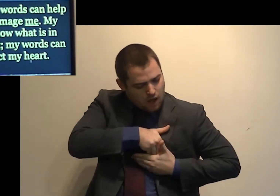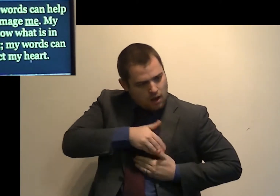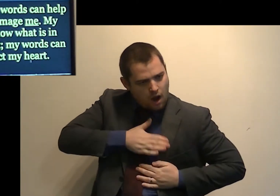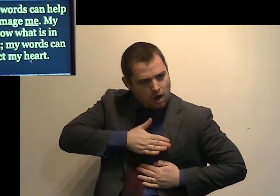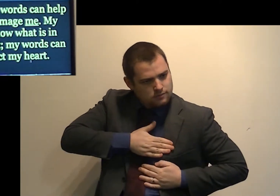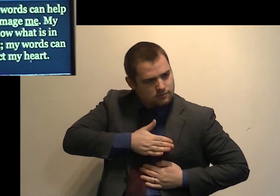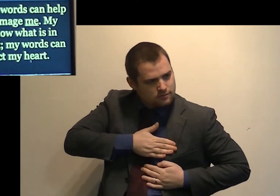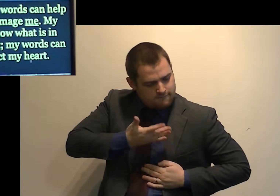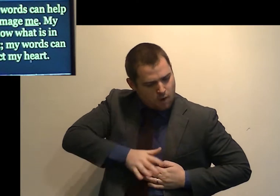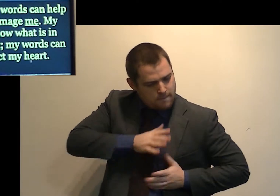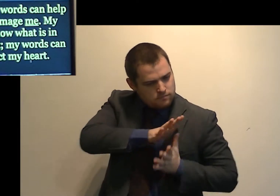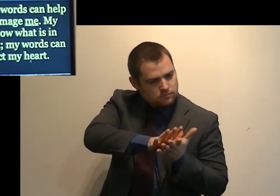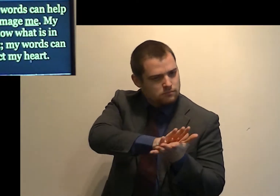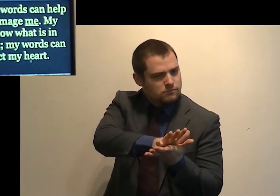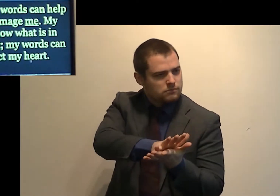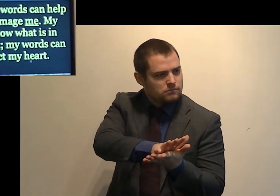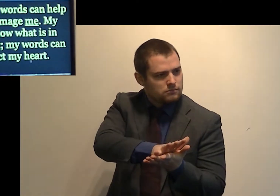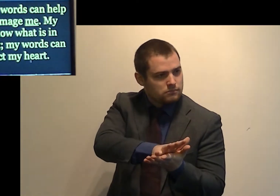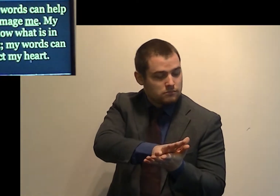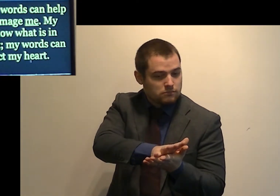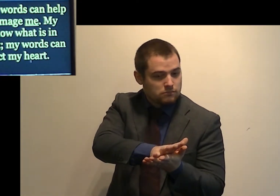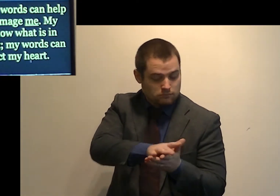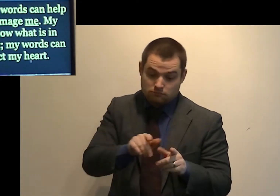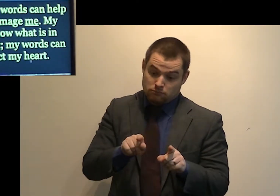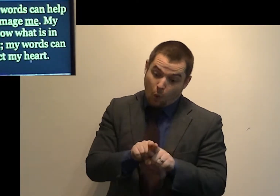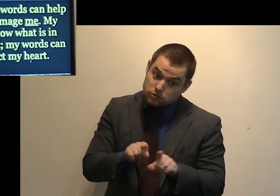My words can also affect my heart.